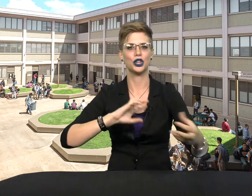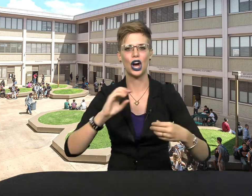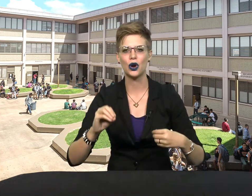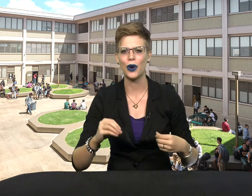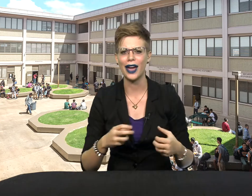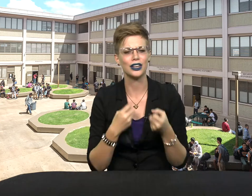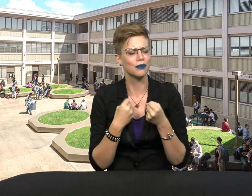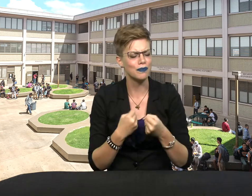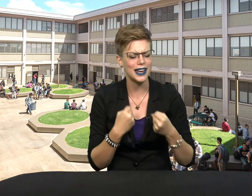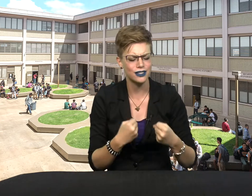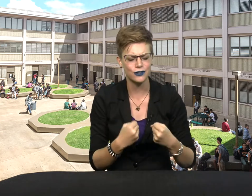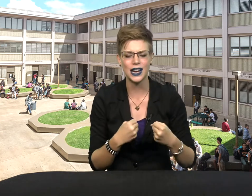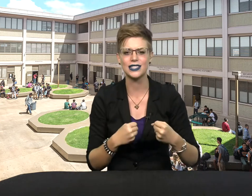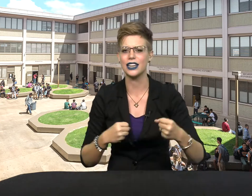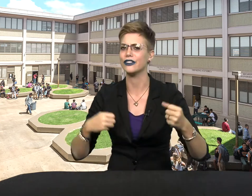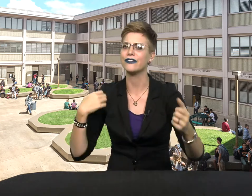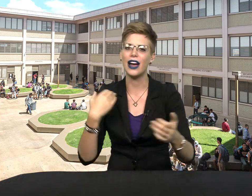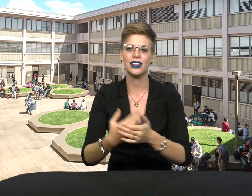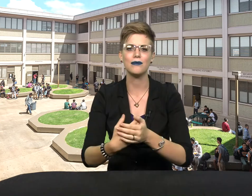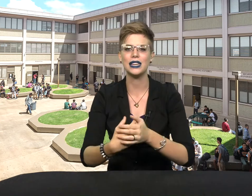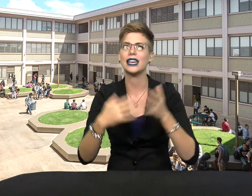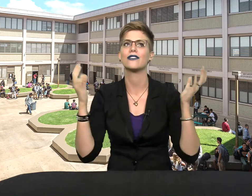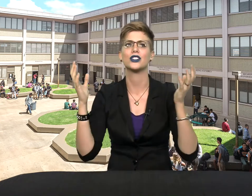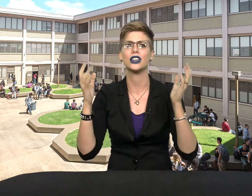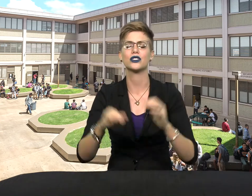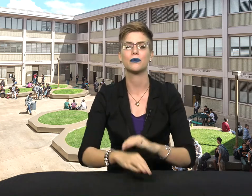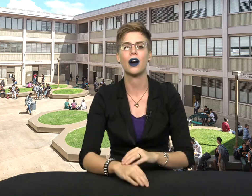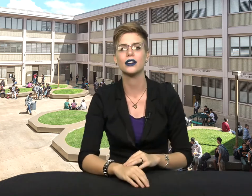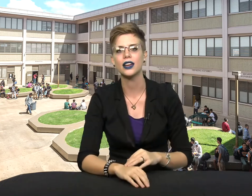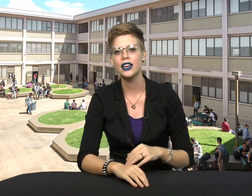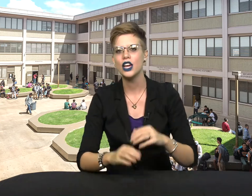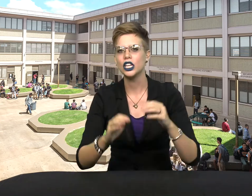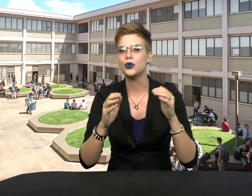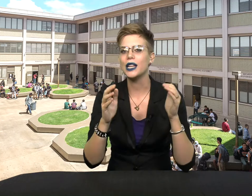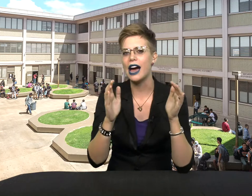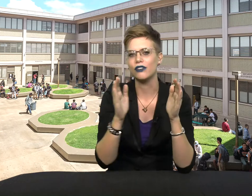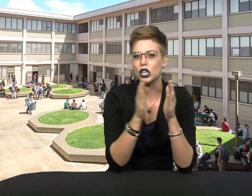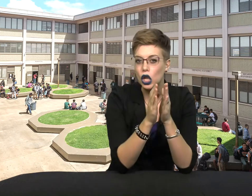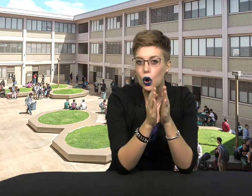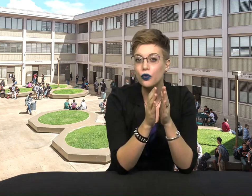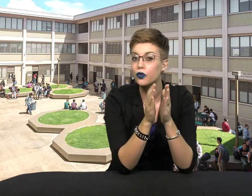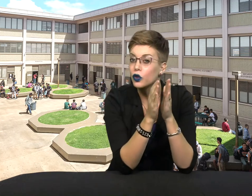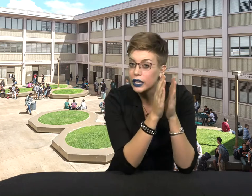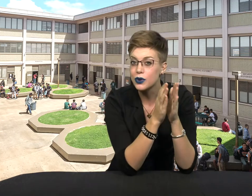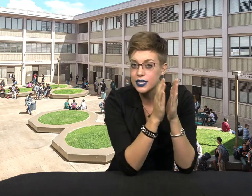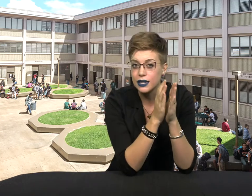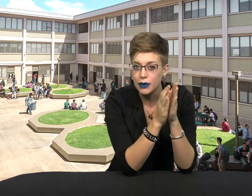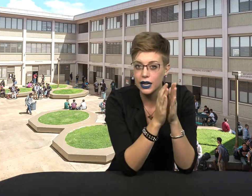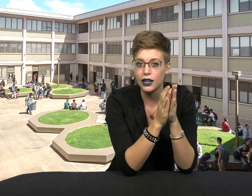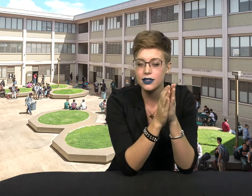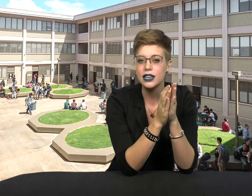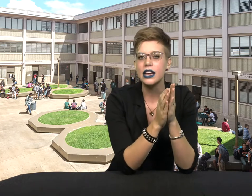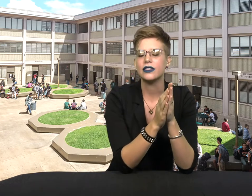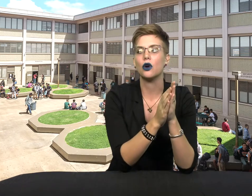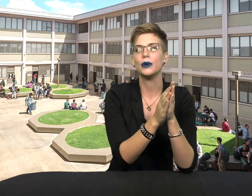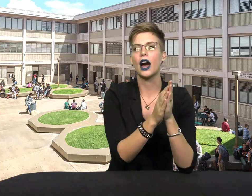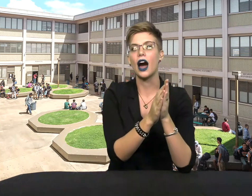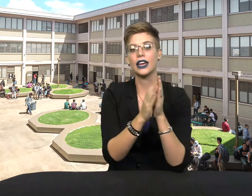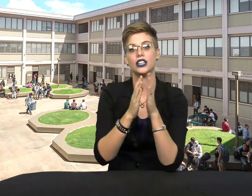long way, and you're best friends, and you're finally meeting after years apart, you will have low frequency meetings that will be high in